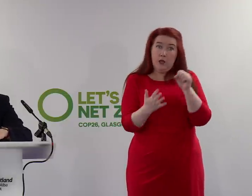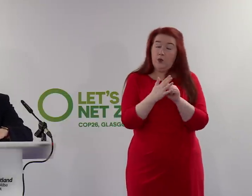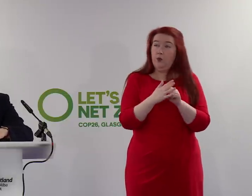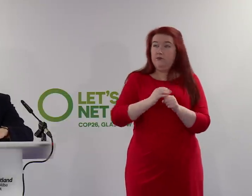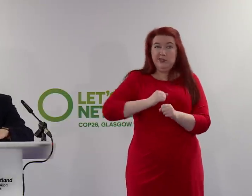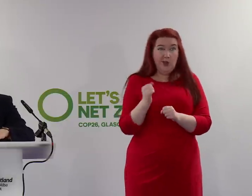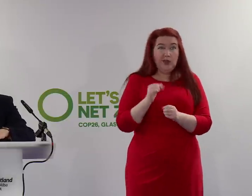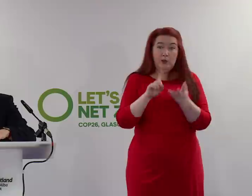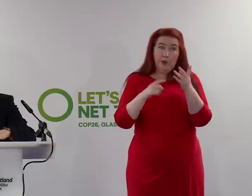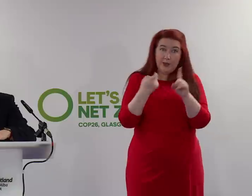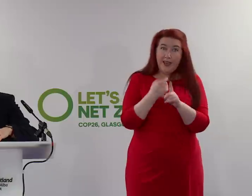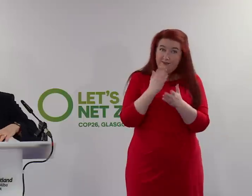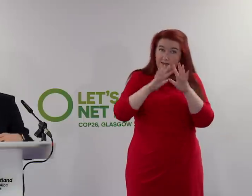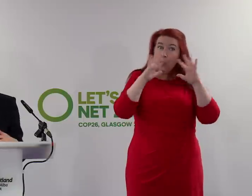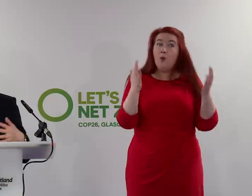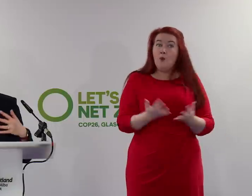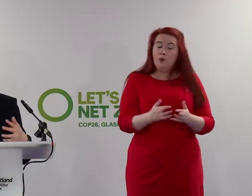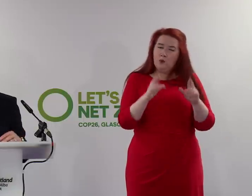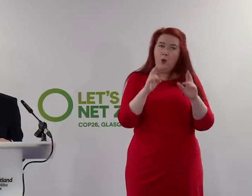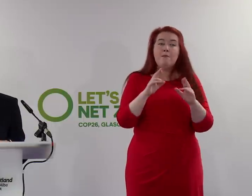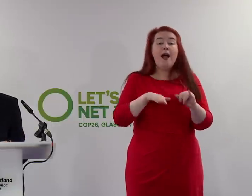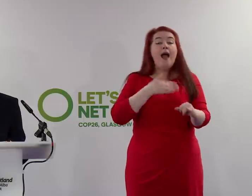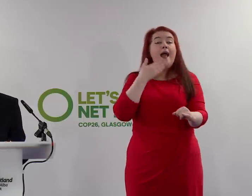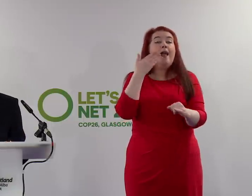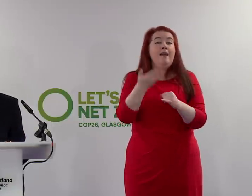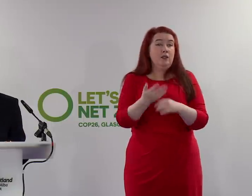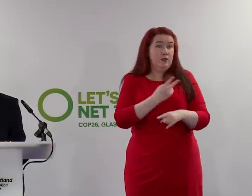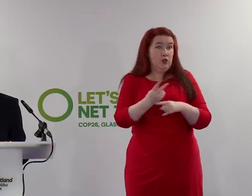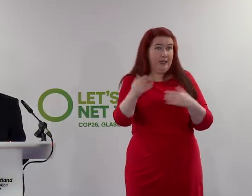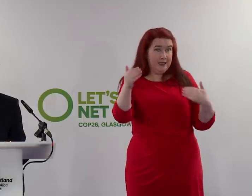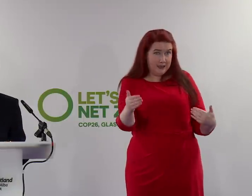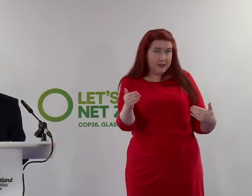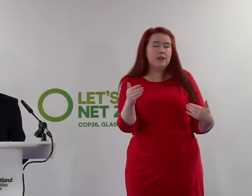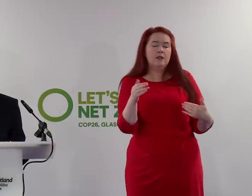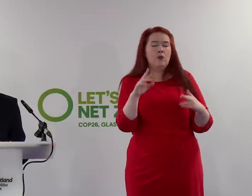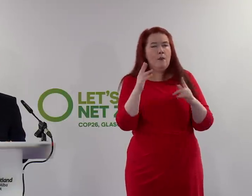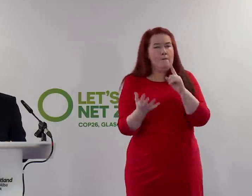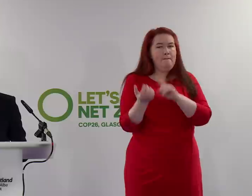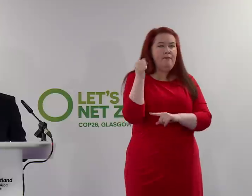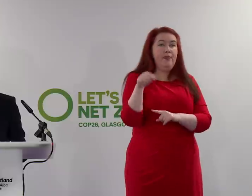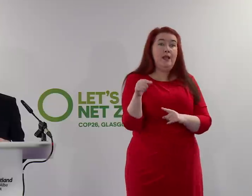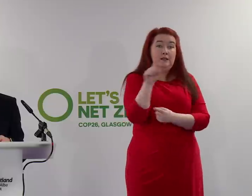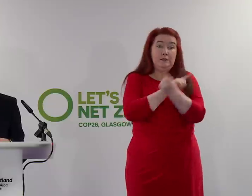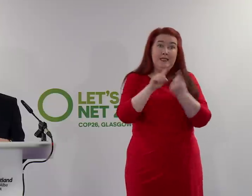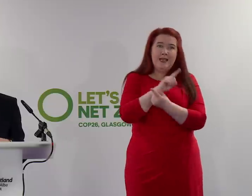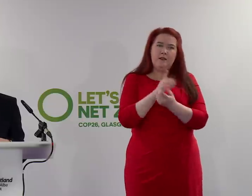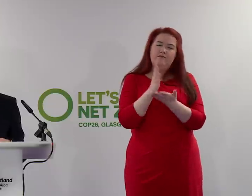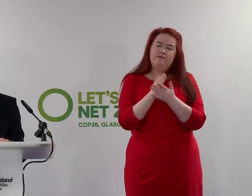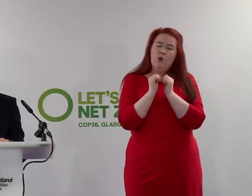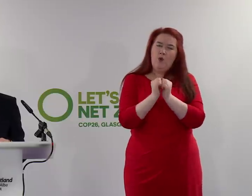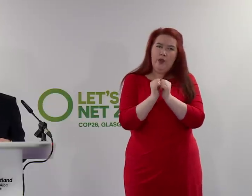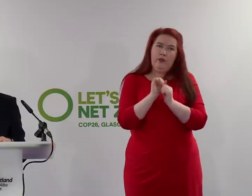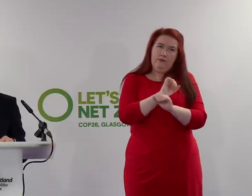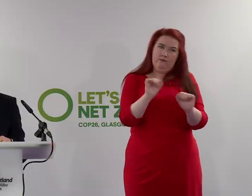Scotland, the UK and indeed the world, is that by the end of these two weeks, the outcome of the summit will have justified that